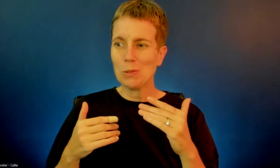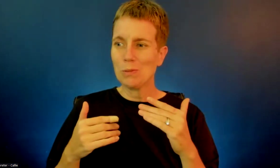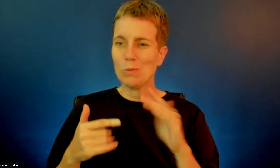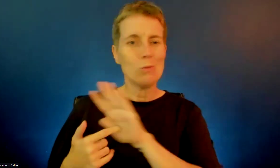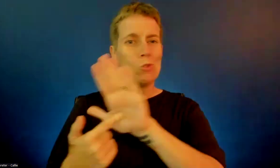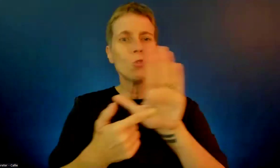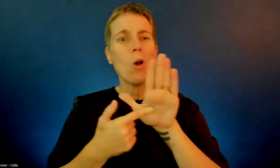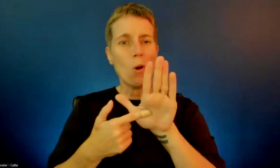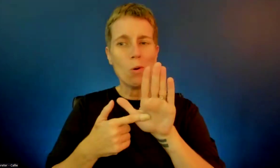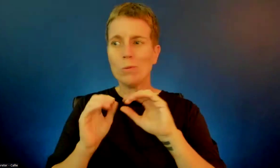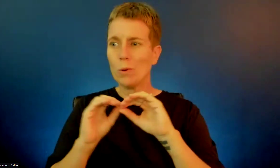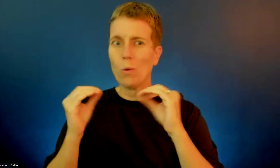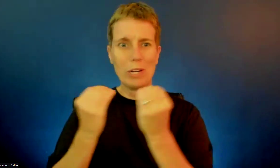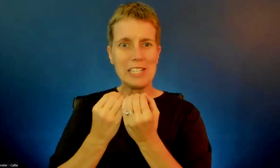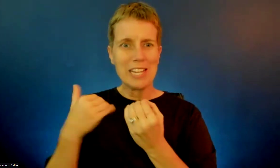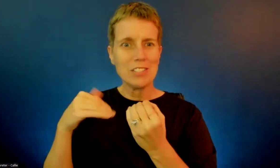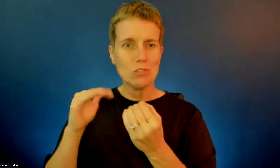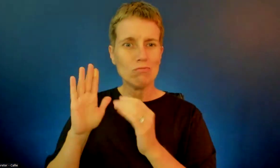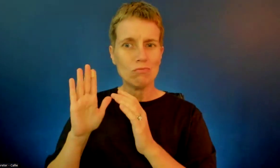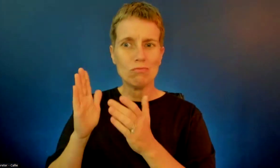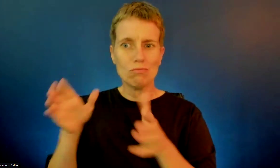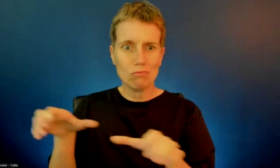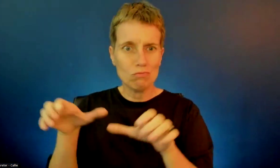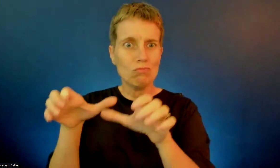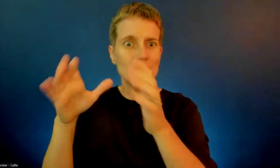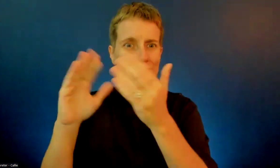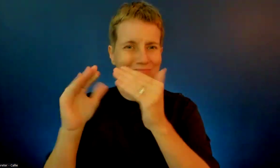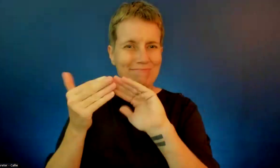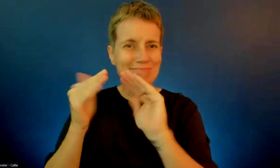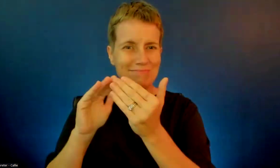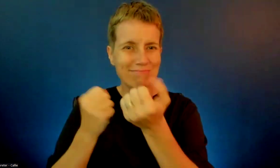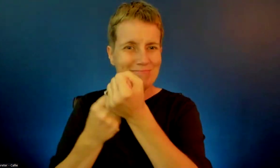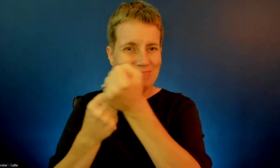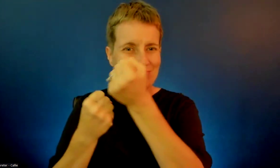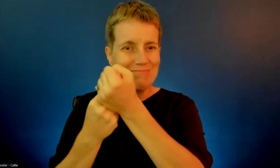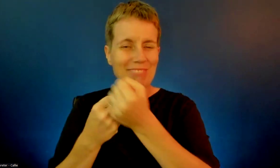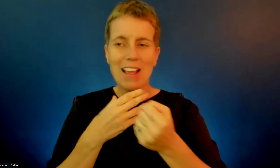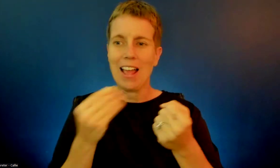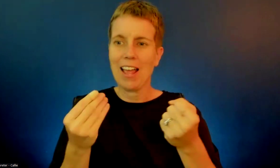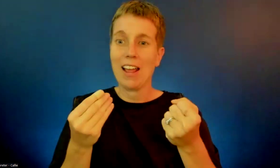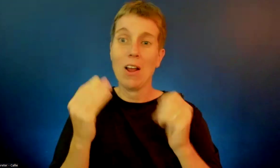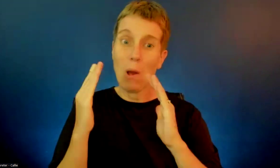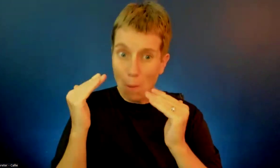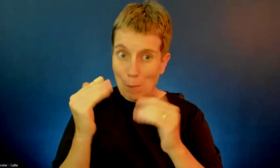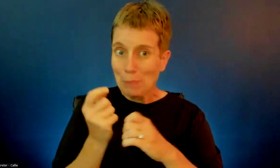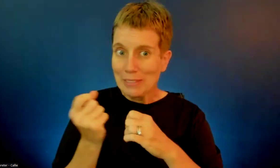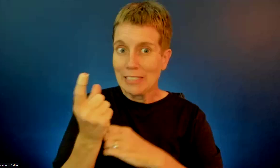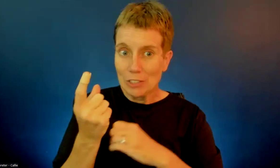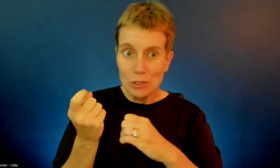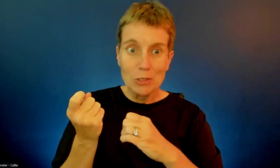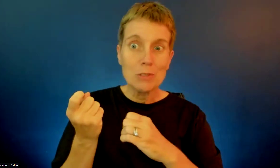organizations in our community and hoping that in the next year and future years,